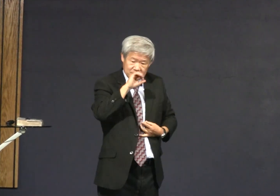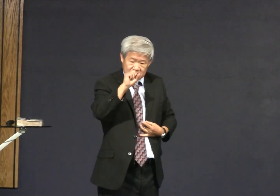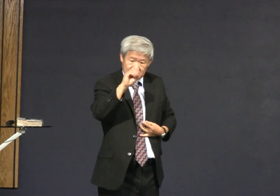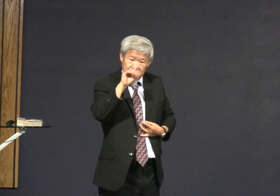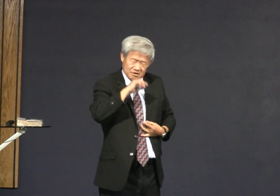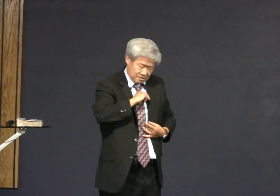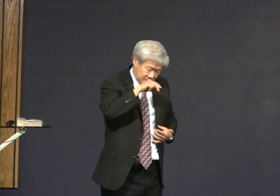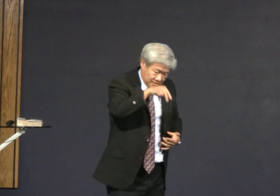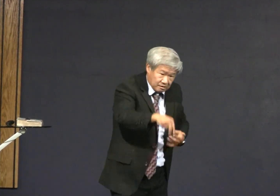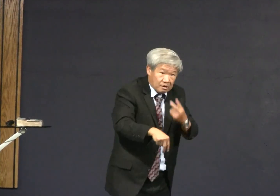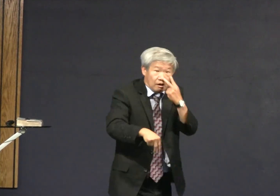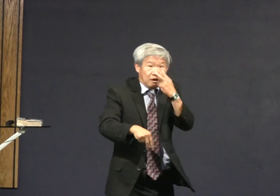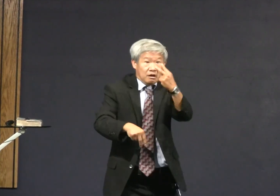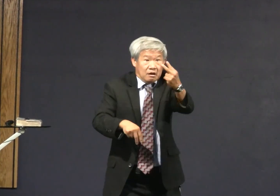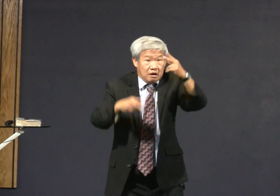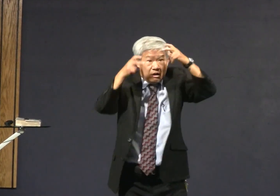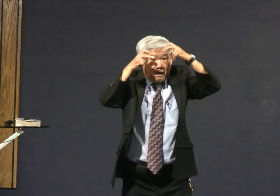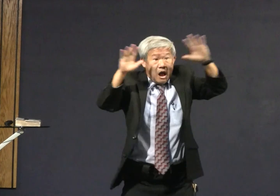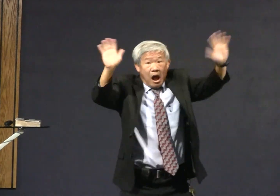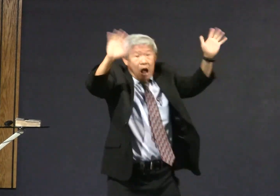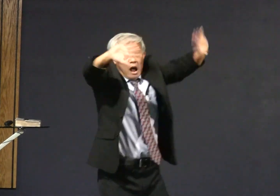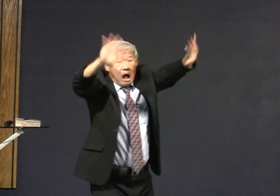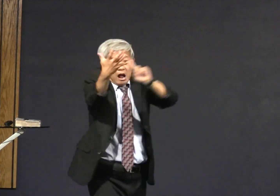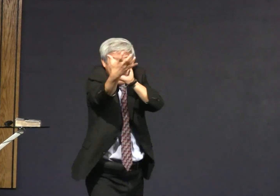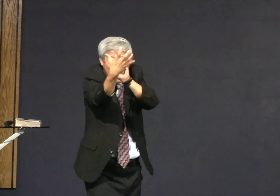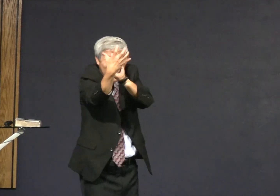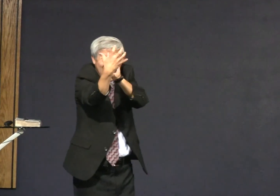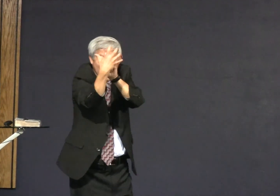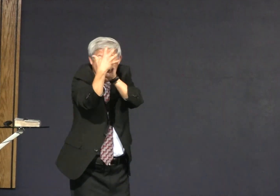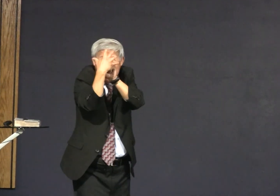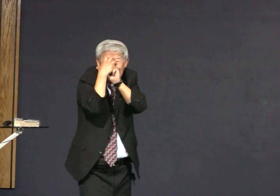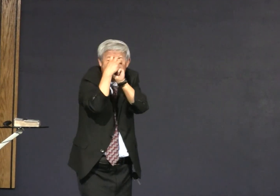and they might have felt suicidal by slitting their wrists.